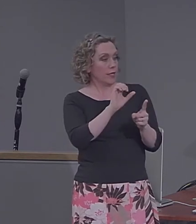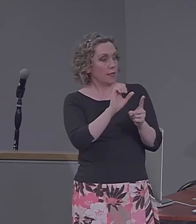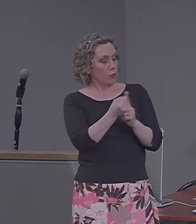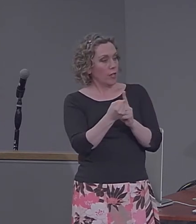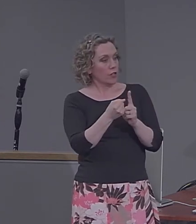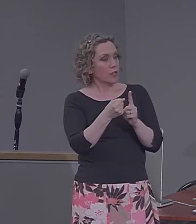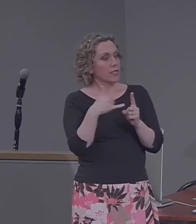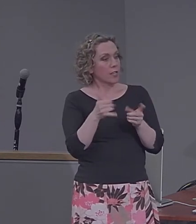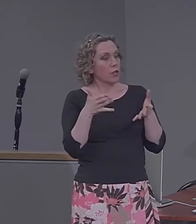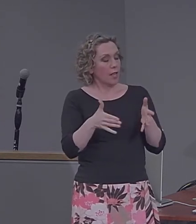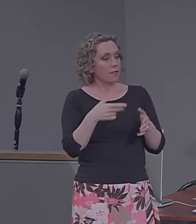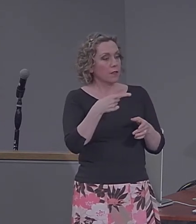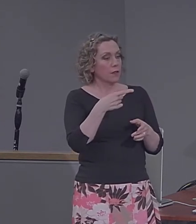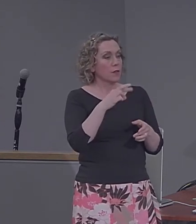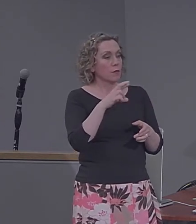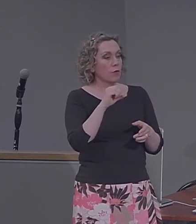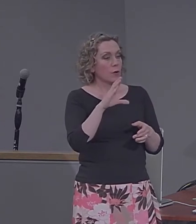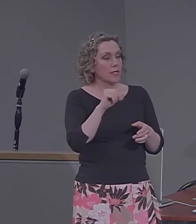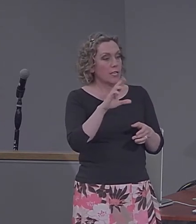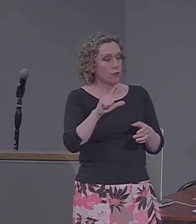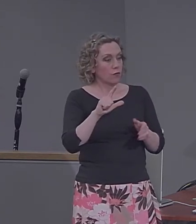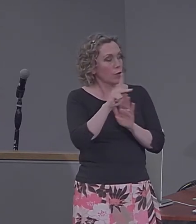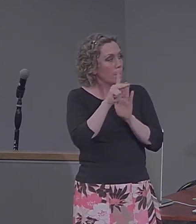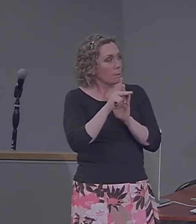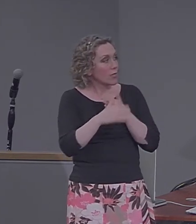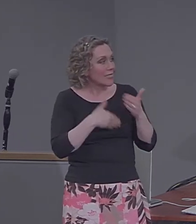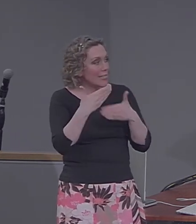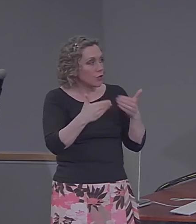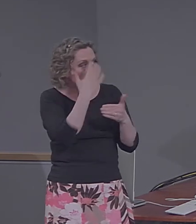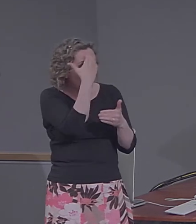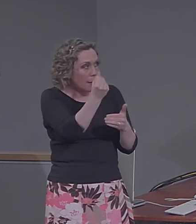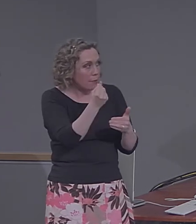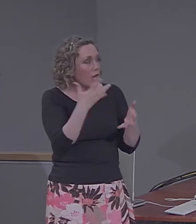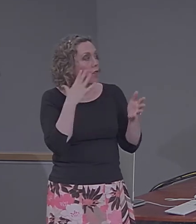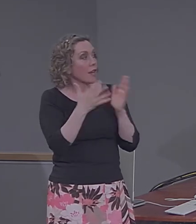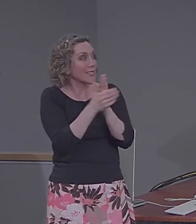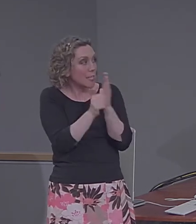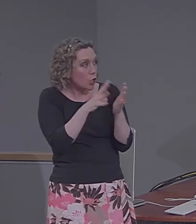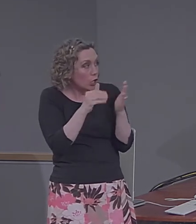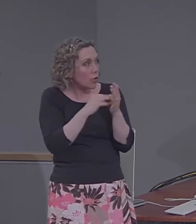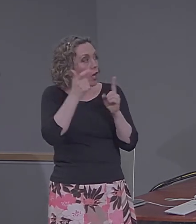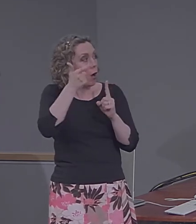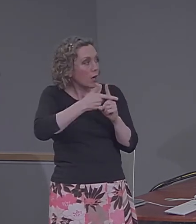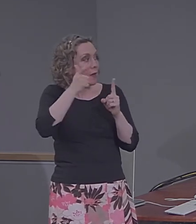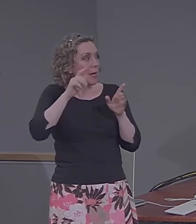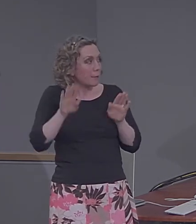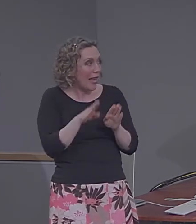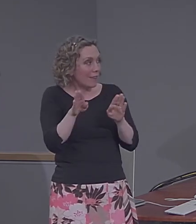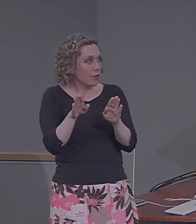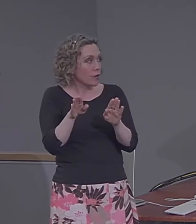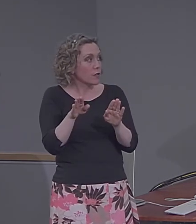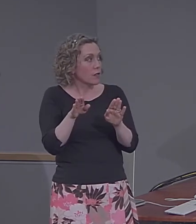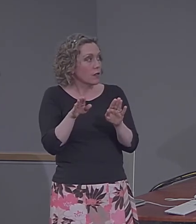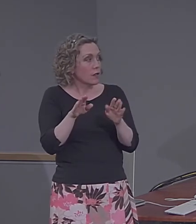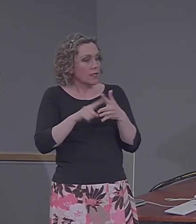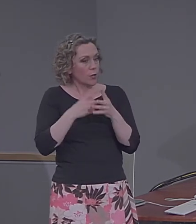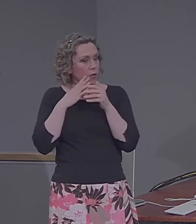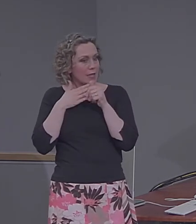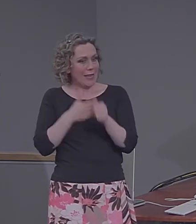procedural memory, so there's a lot of skill learning and automatic behaviors that could still guide one. You'd